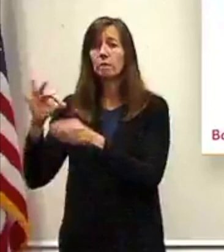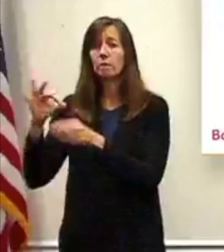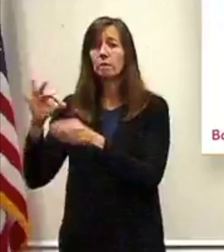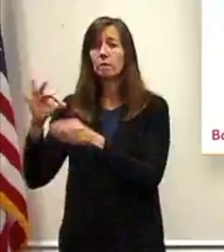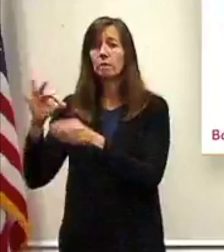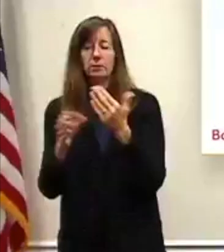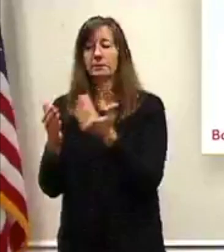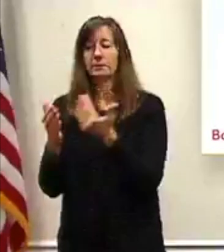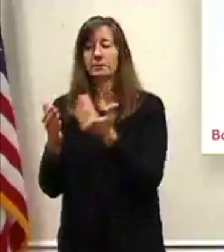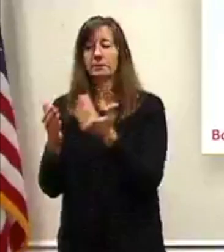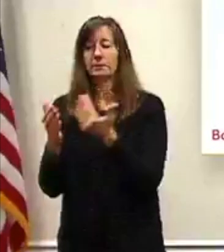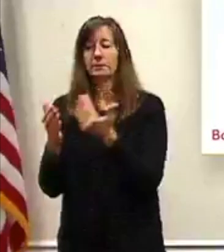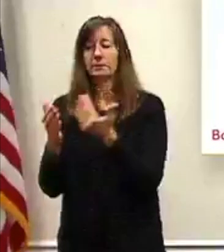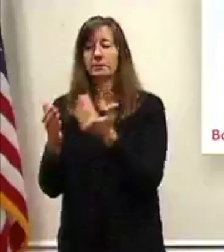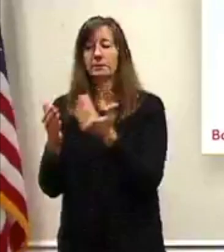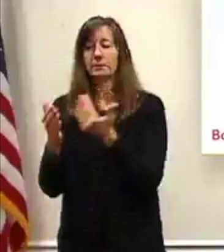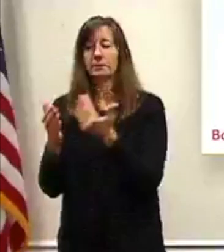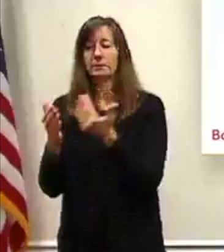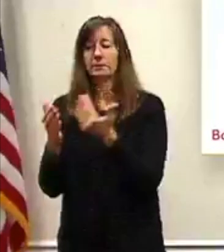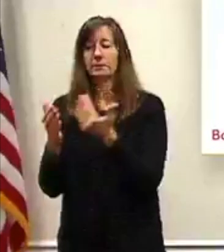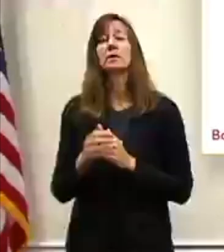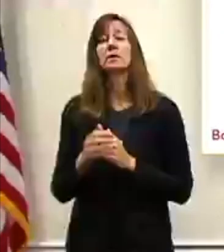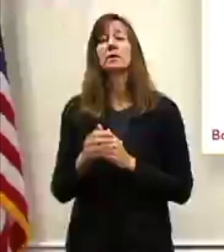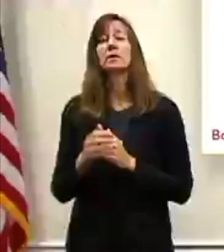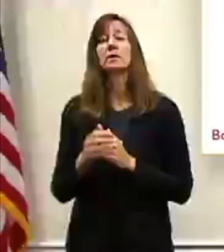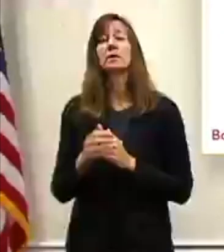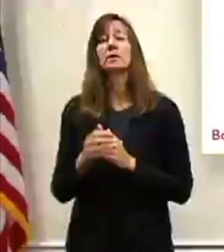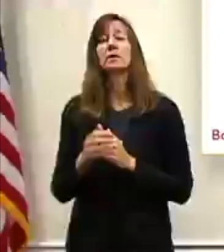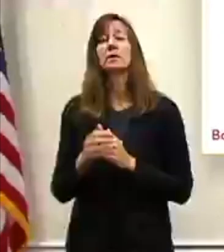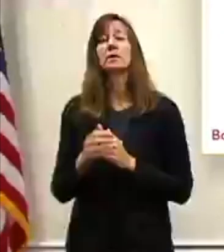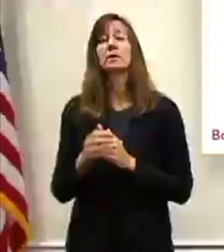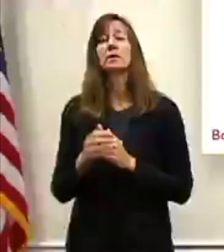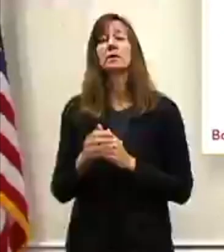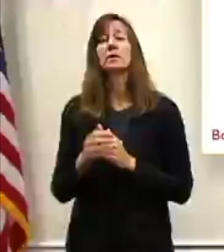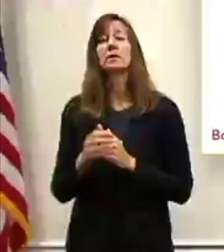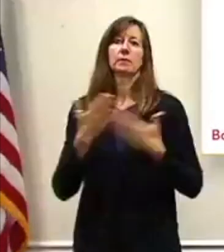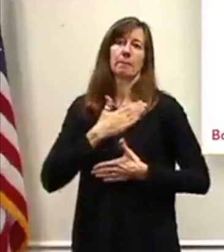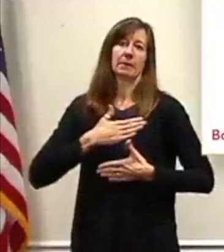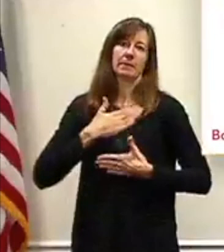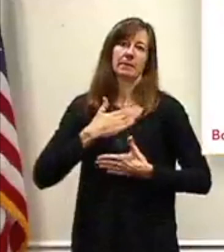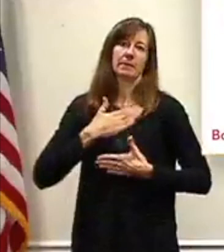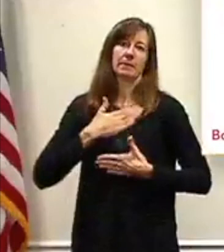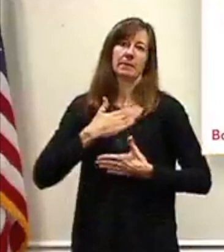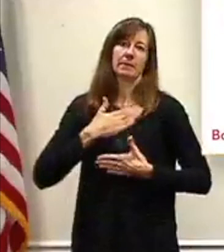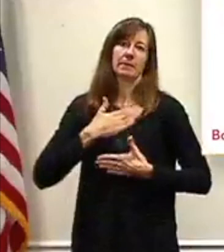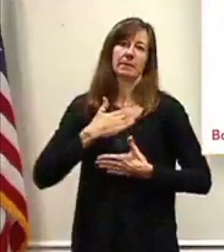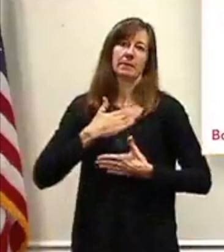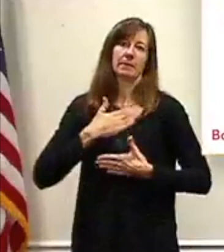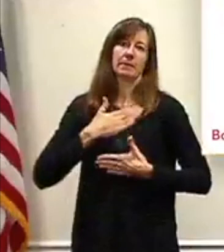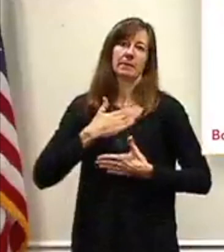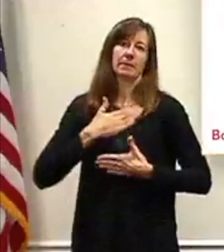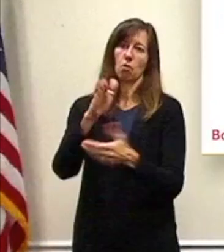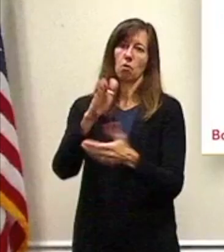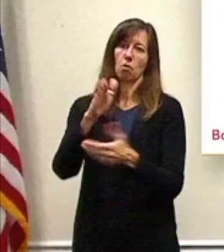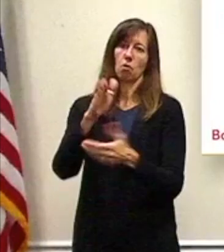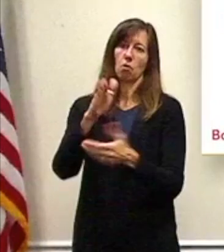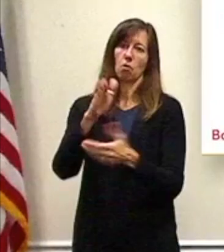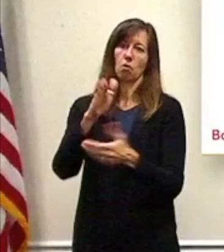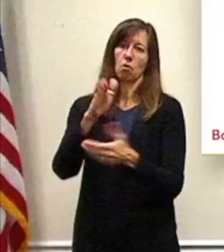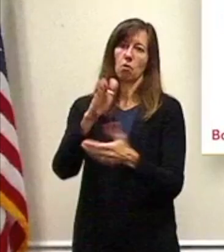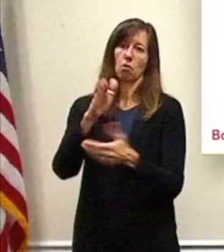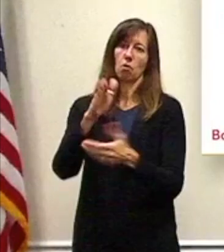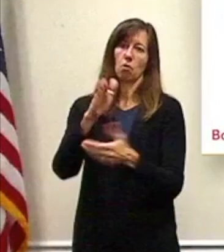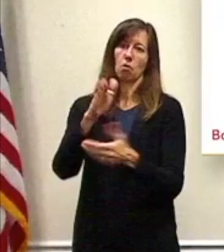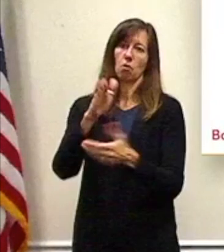That is most important one upon which